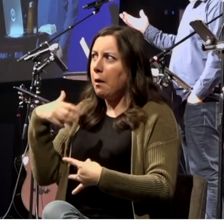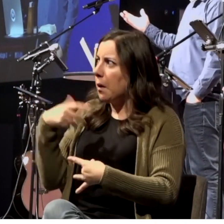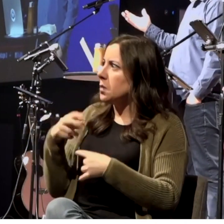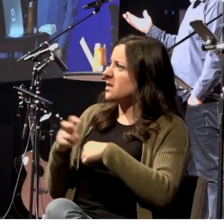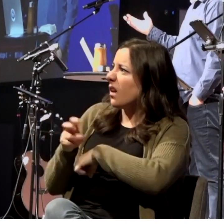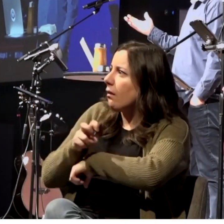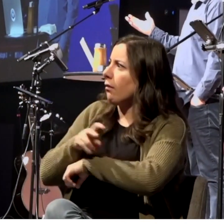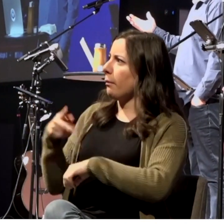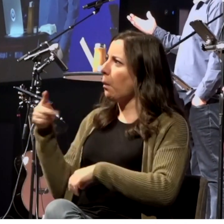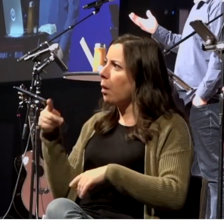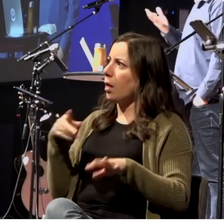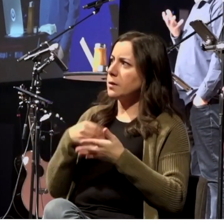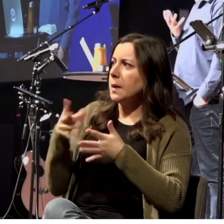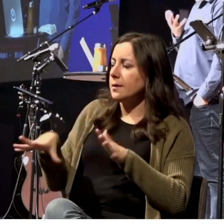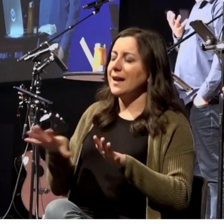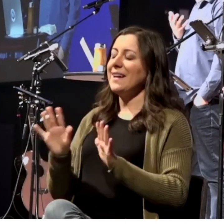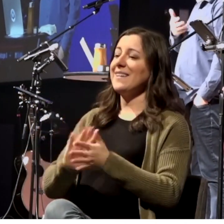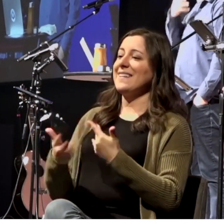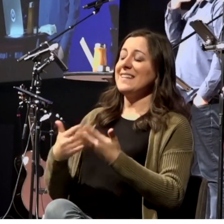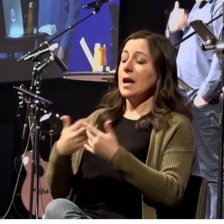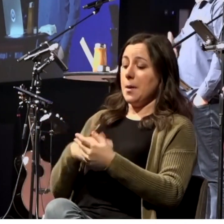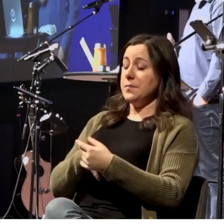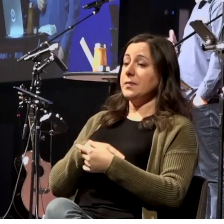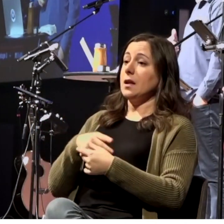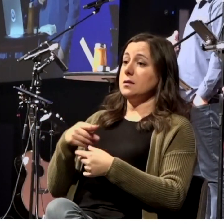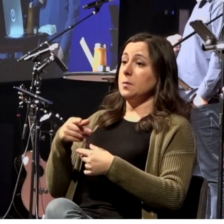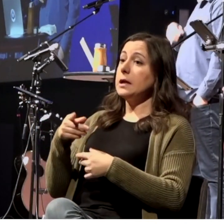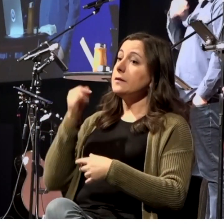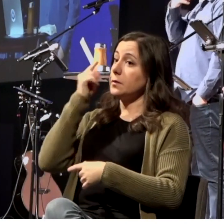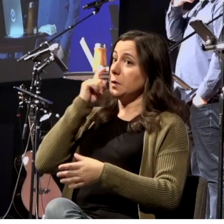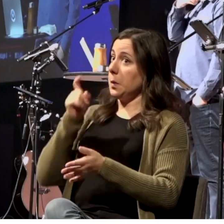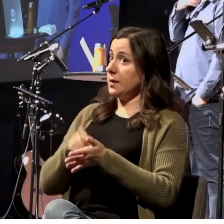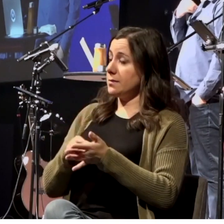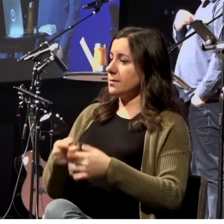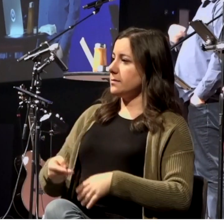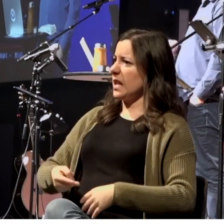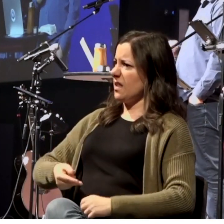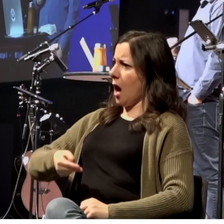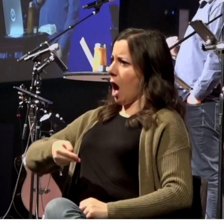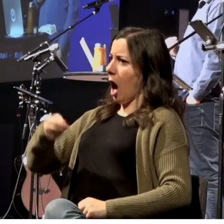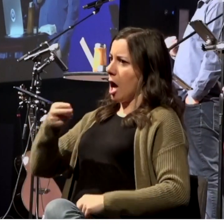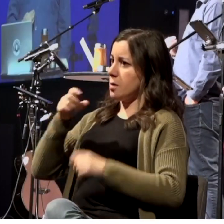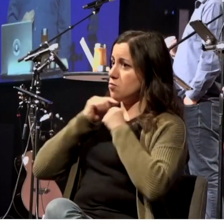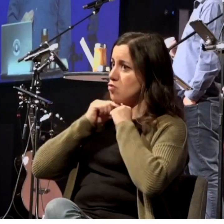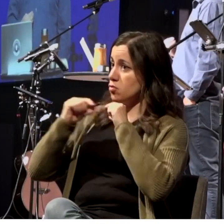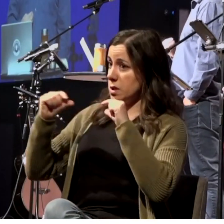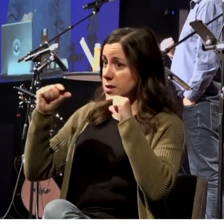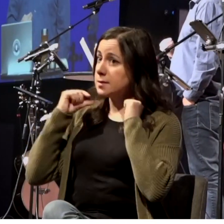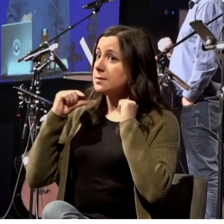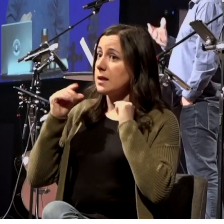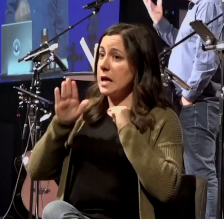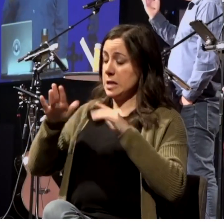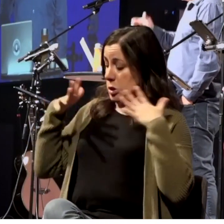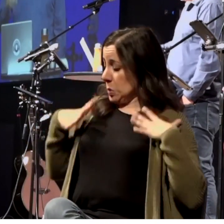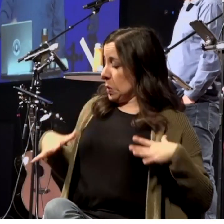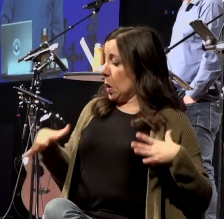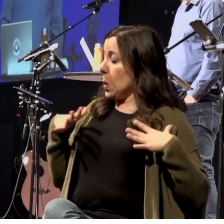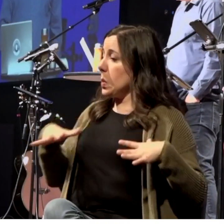found that the high priest, his garment, had this dye in his garment. So I don't know.